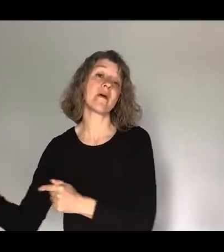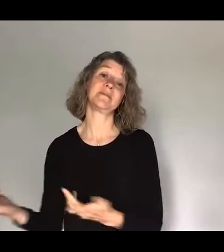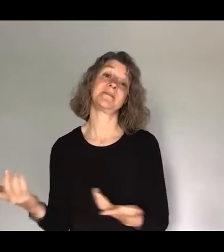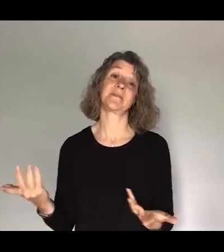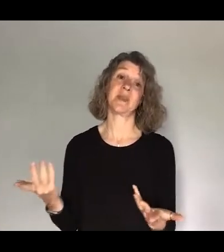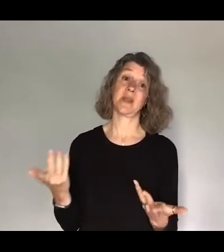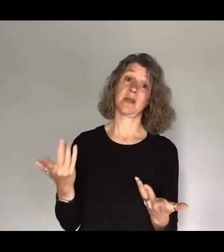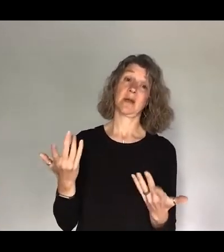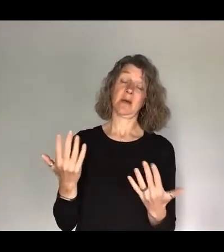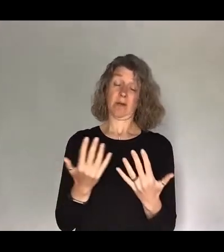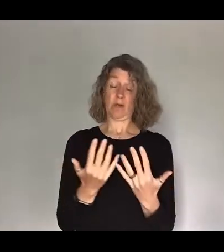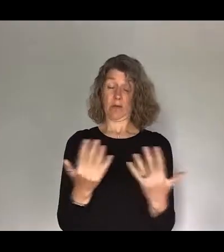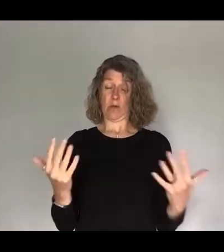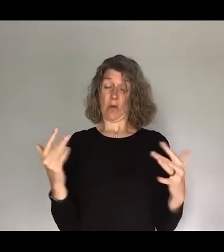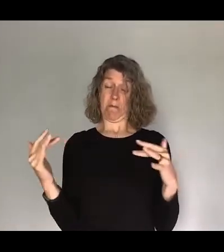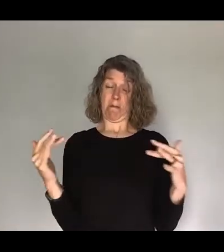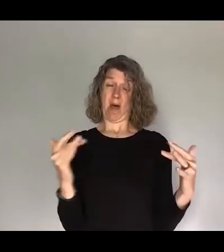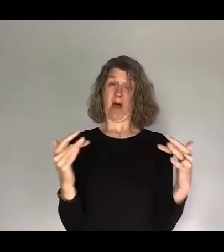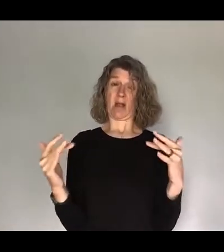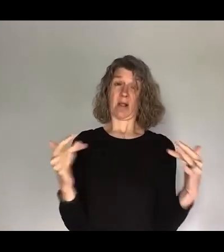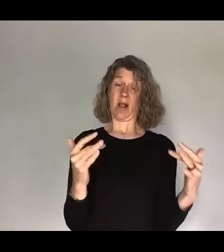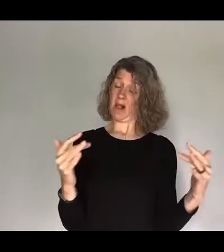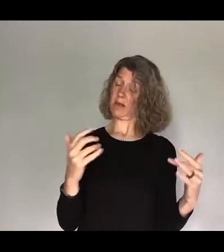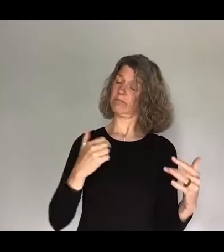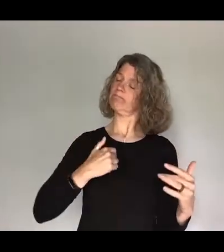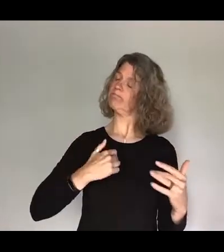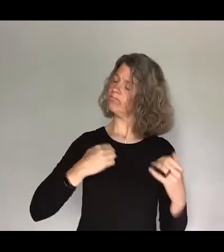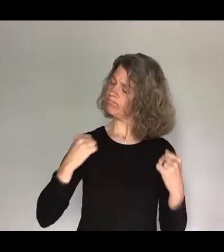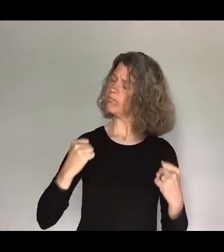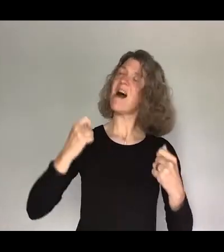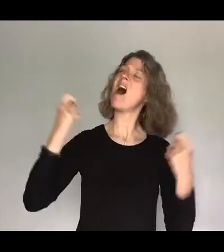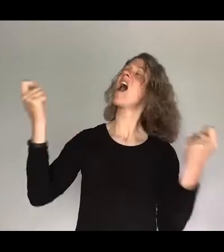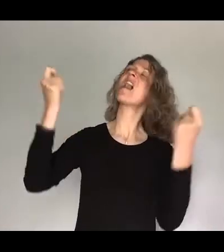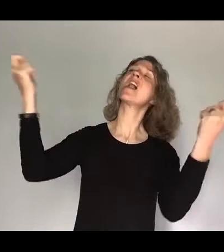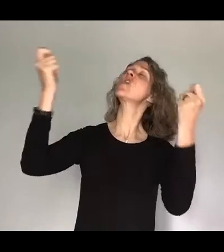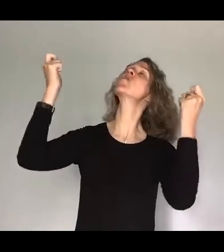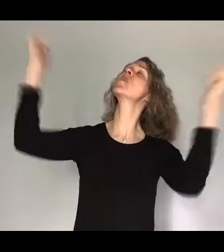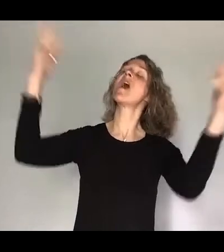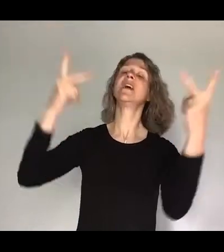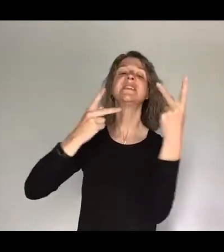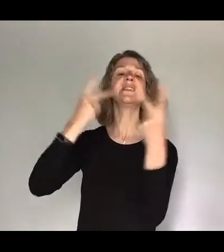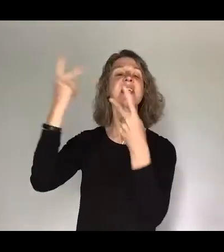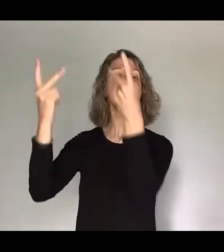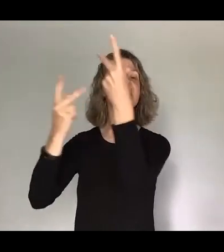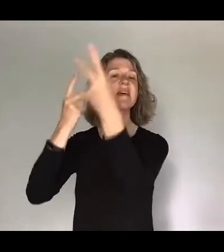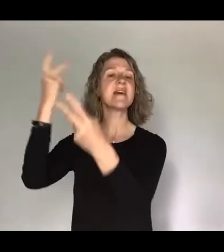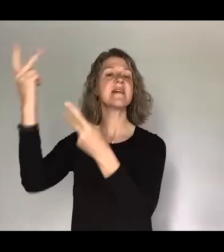on the battle line, I'm singing hallelujah Standing on Your